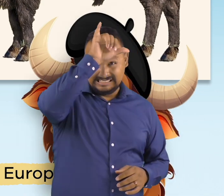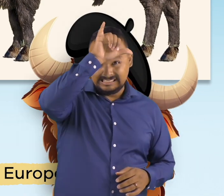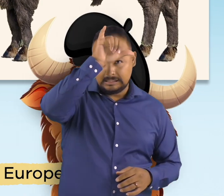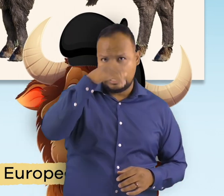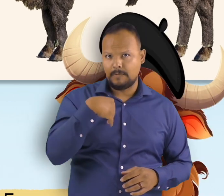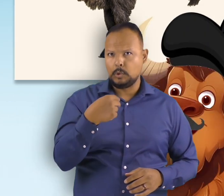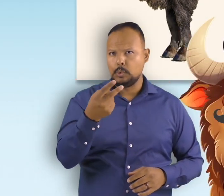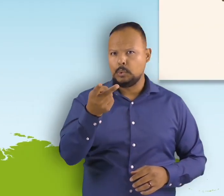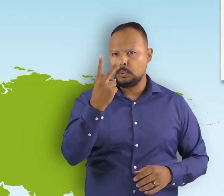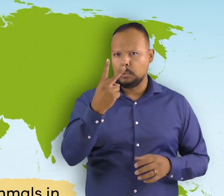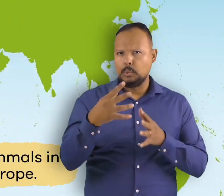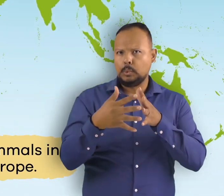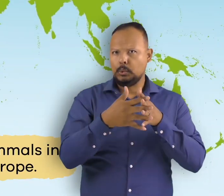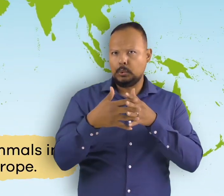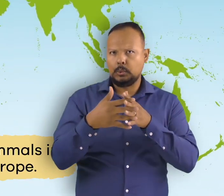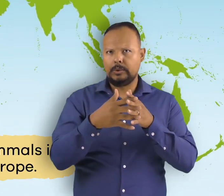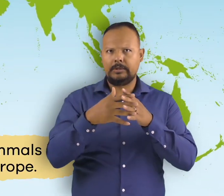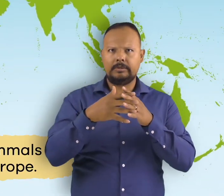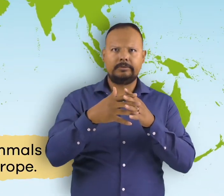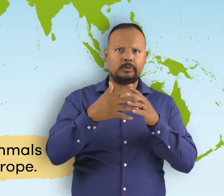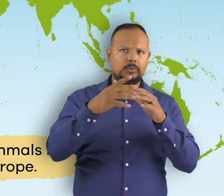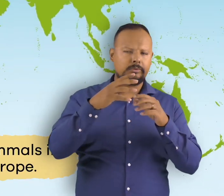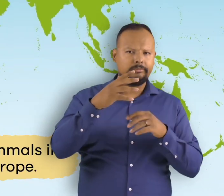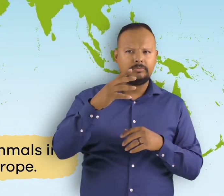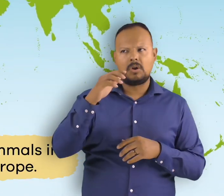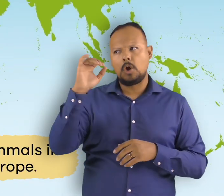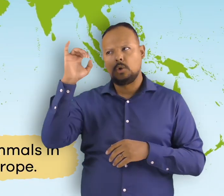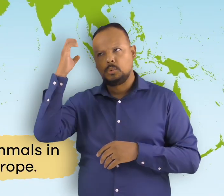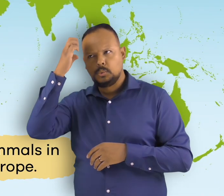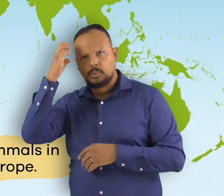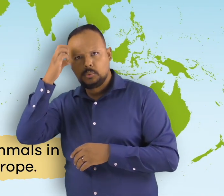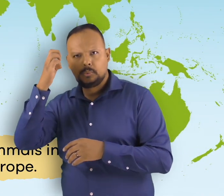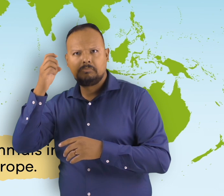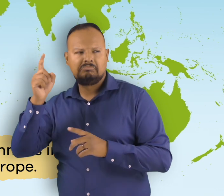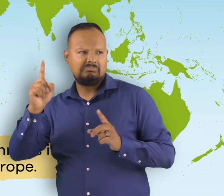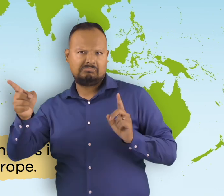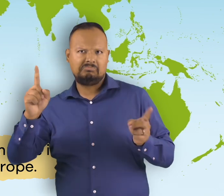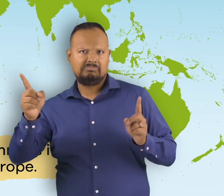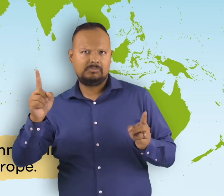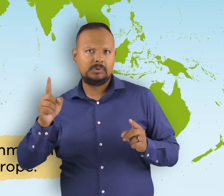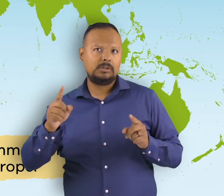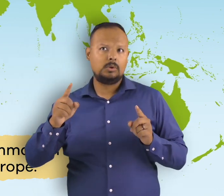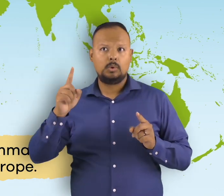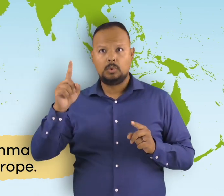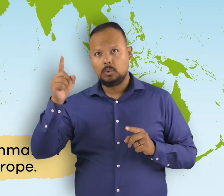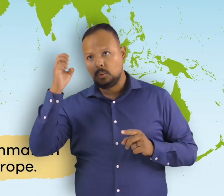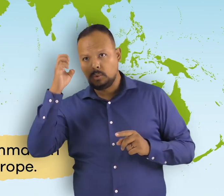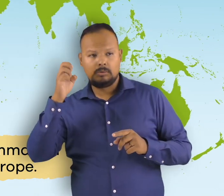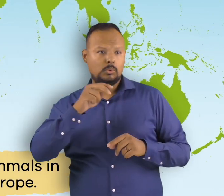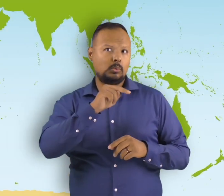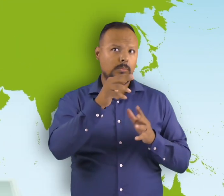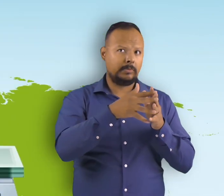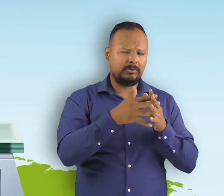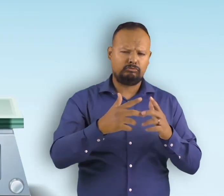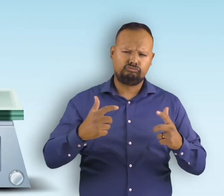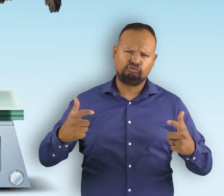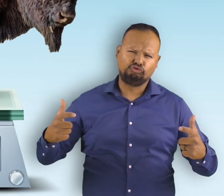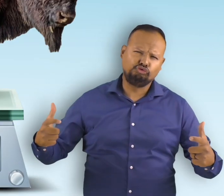bison are the largest land mammals in both north america and europe they can weigh up to